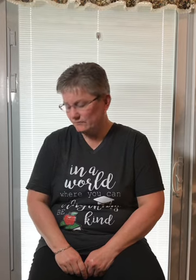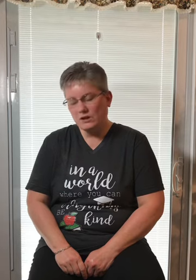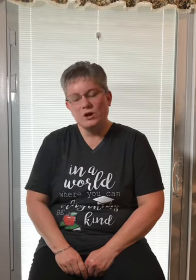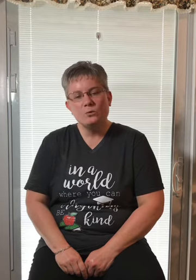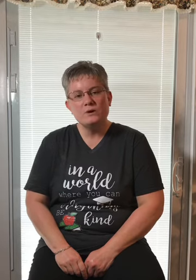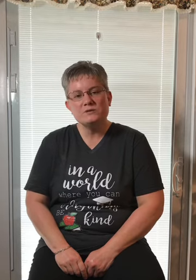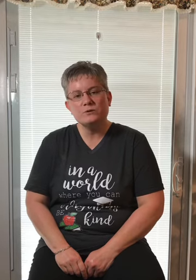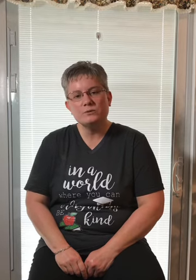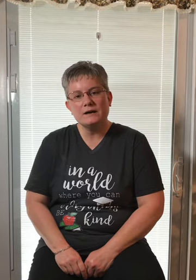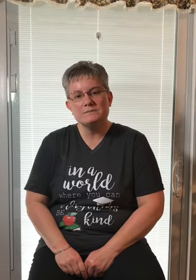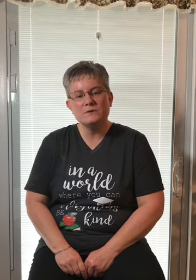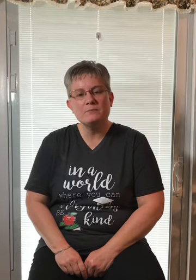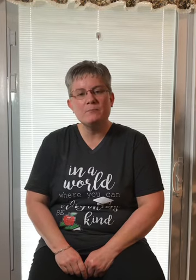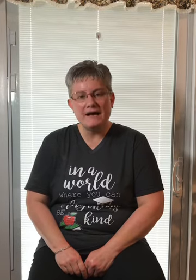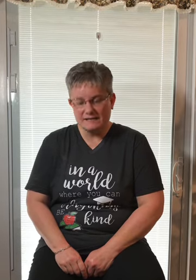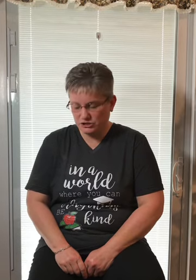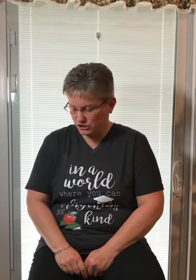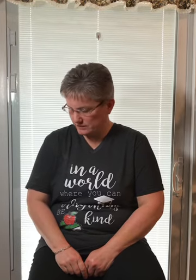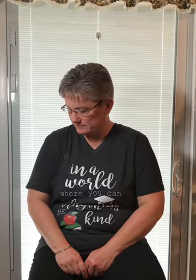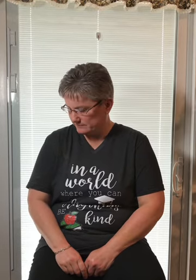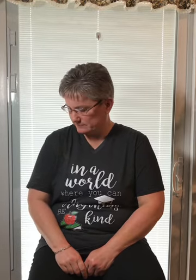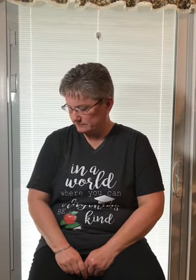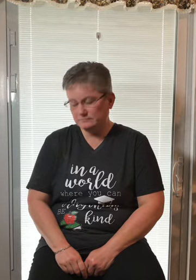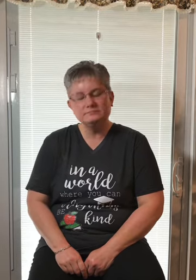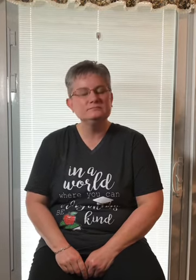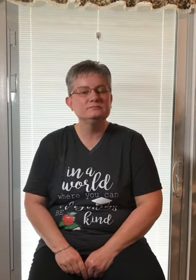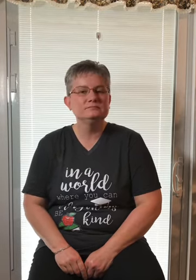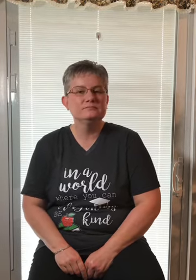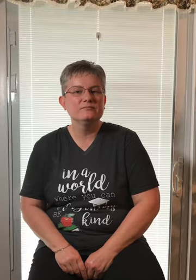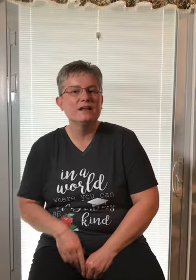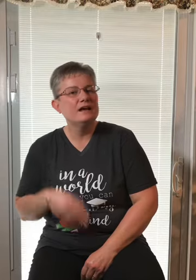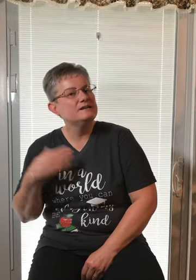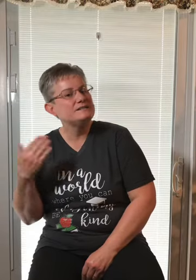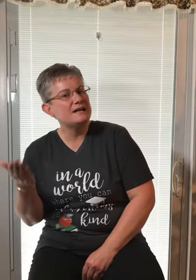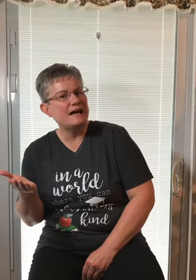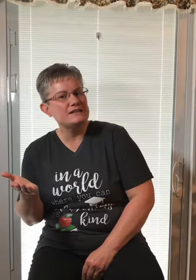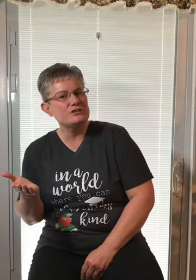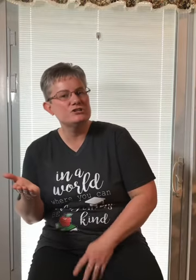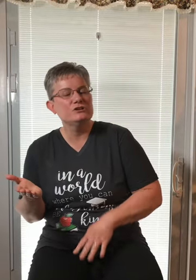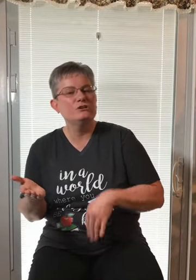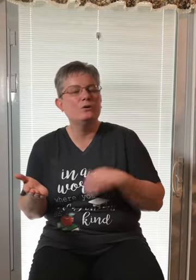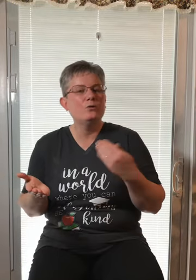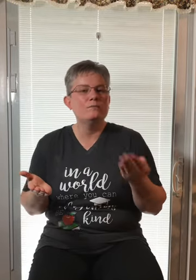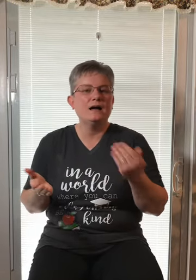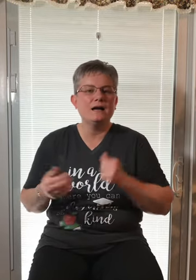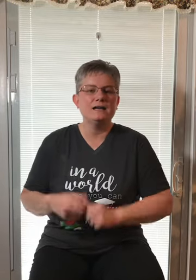Which word rhymes with much, touch, or mine?